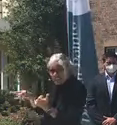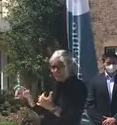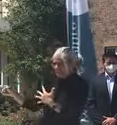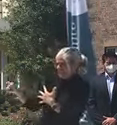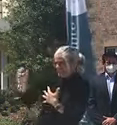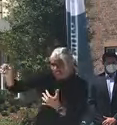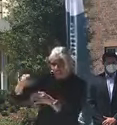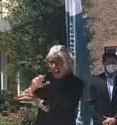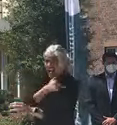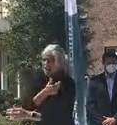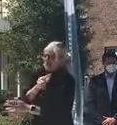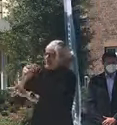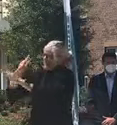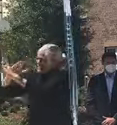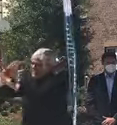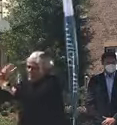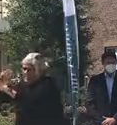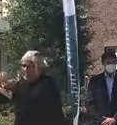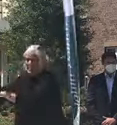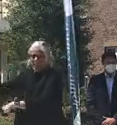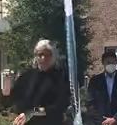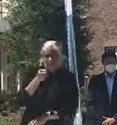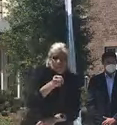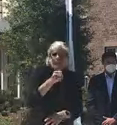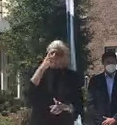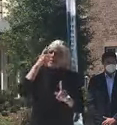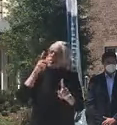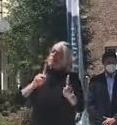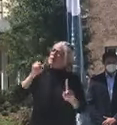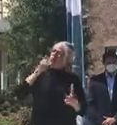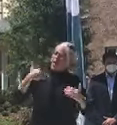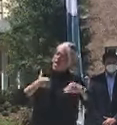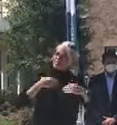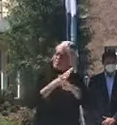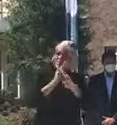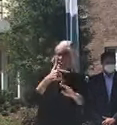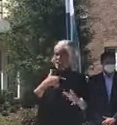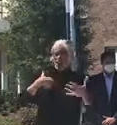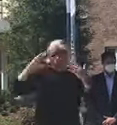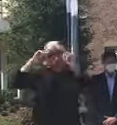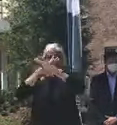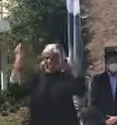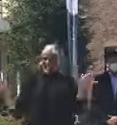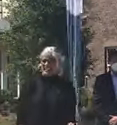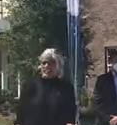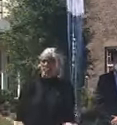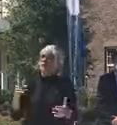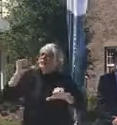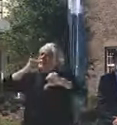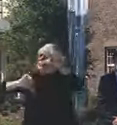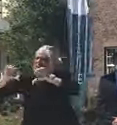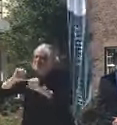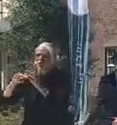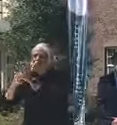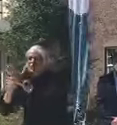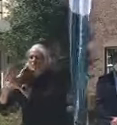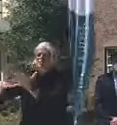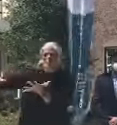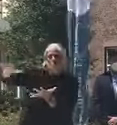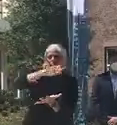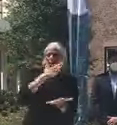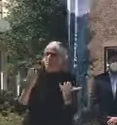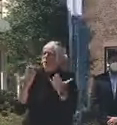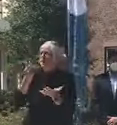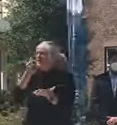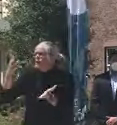antibodies. So we would like to do one probably here, which you'd need as a scientifically representative sample, probably a few thousand